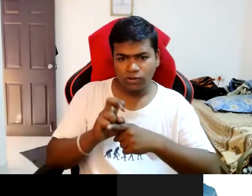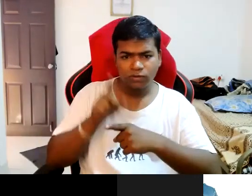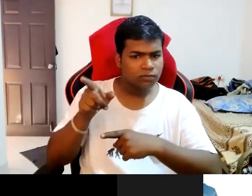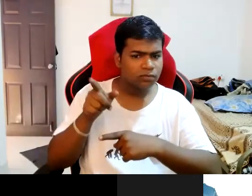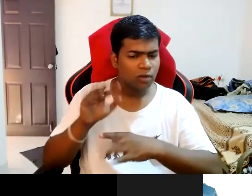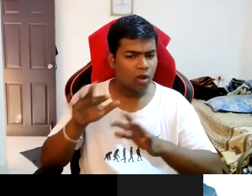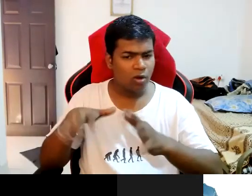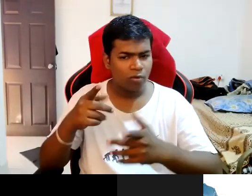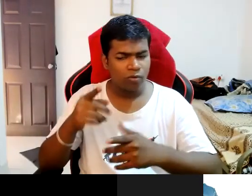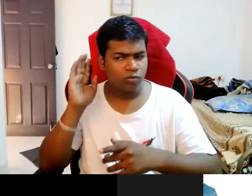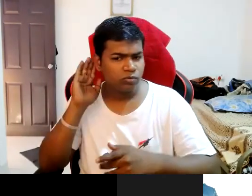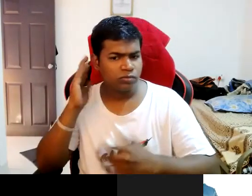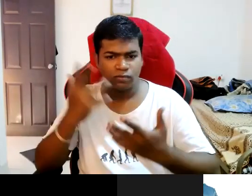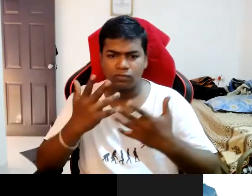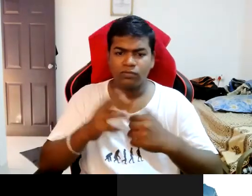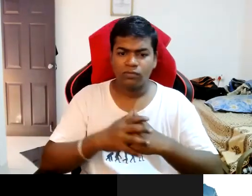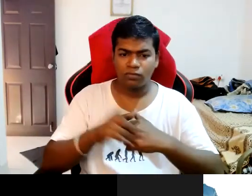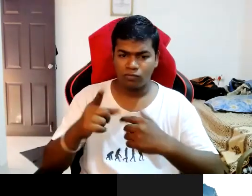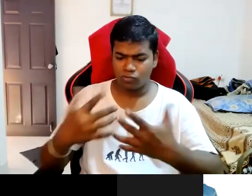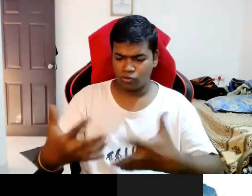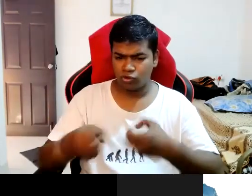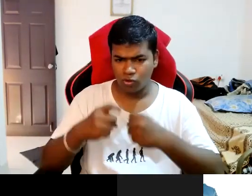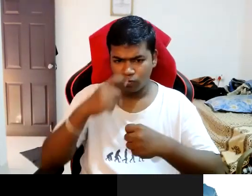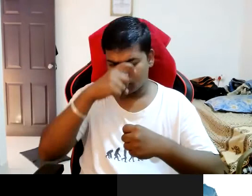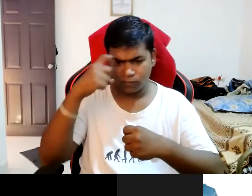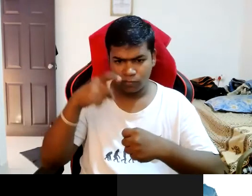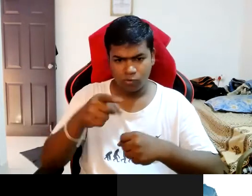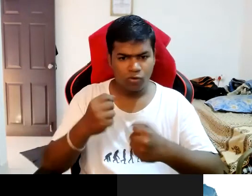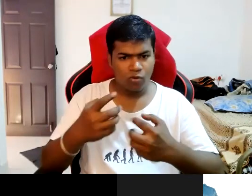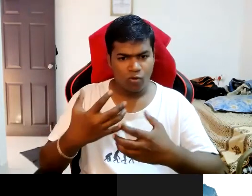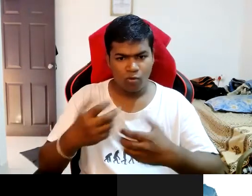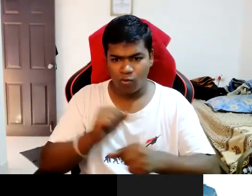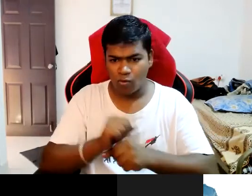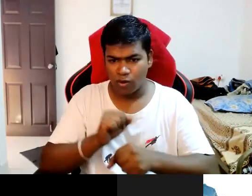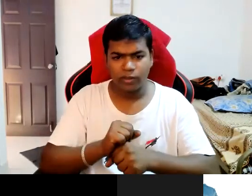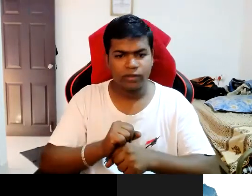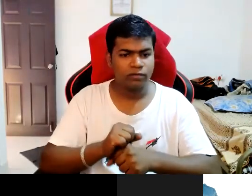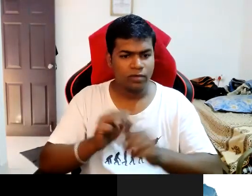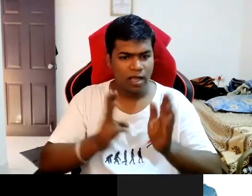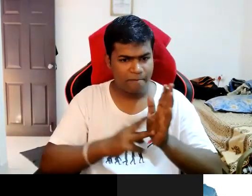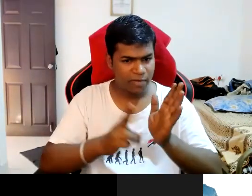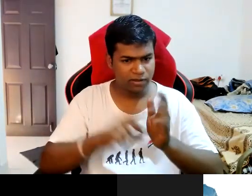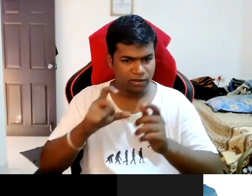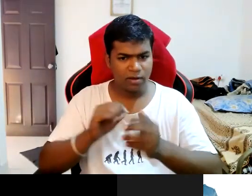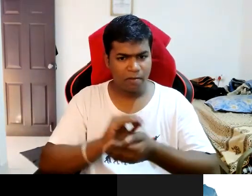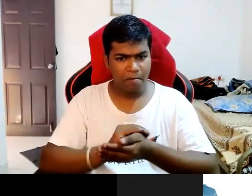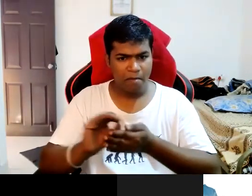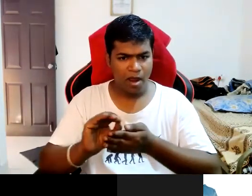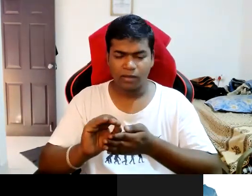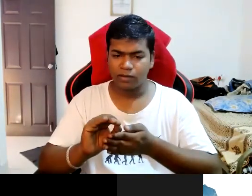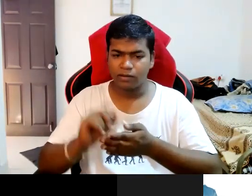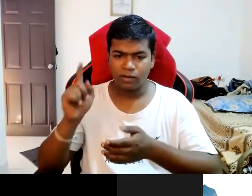you uh and you know you got the current job that you are working with this multinational bank in Bangalore